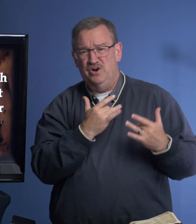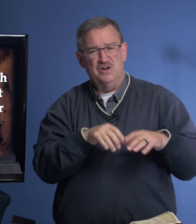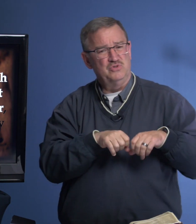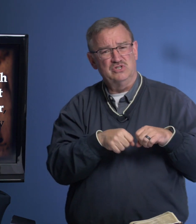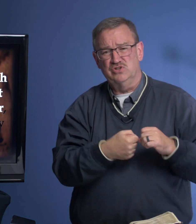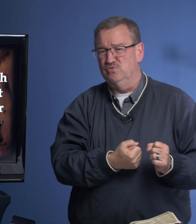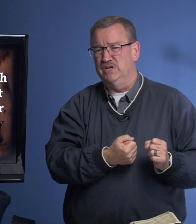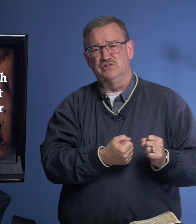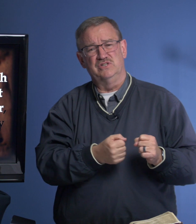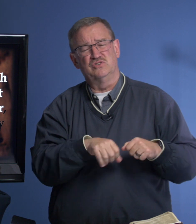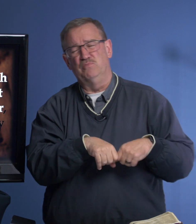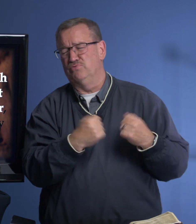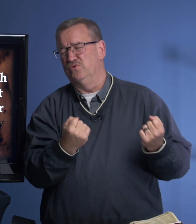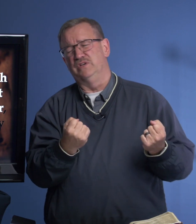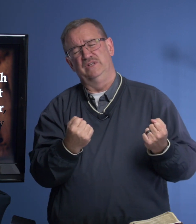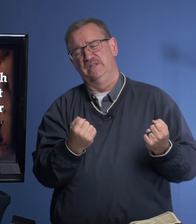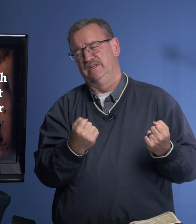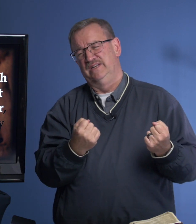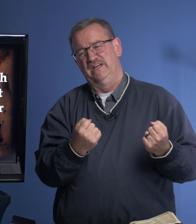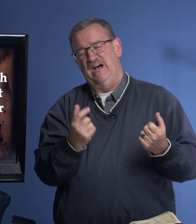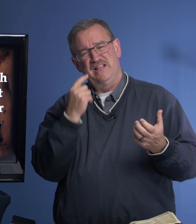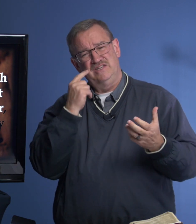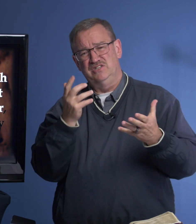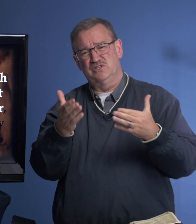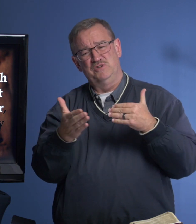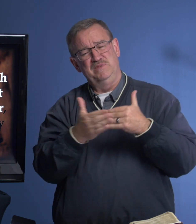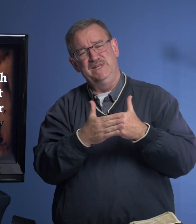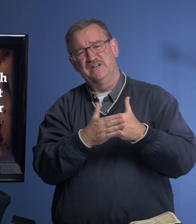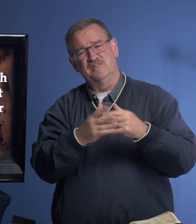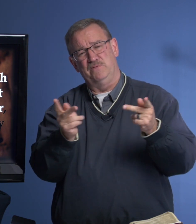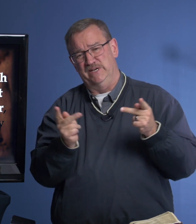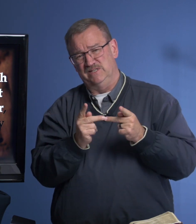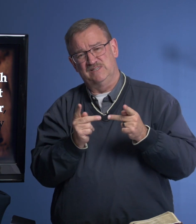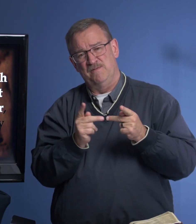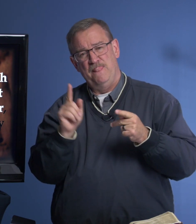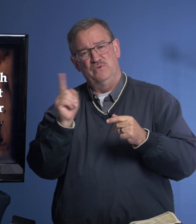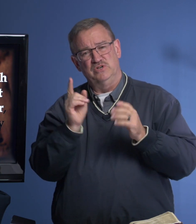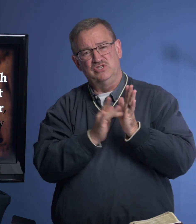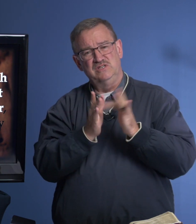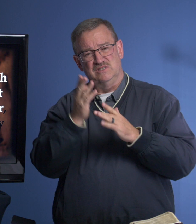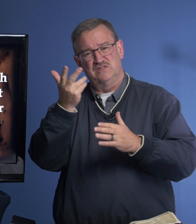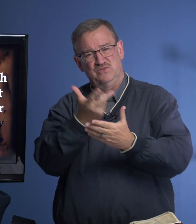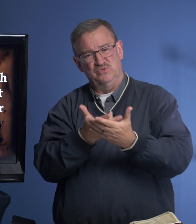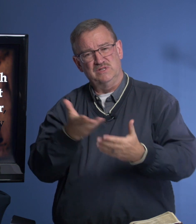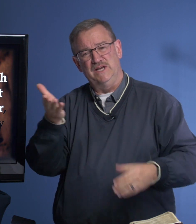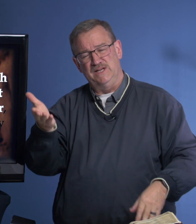heart was just so wrenched and so broken. I think she just wanted to be near the place where Jesus was laying.